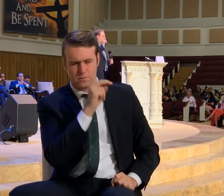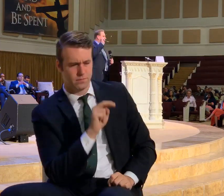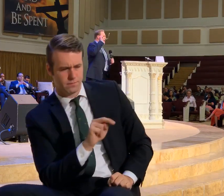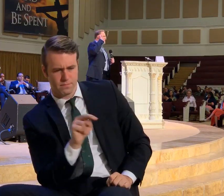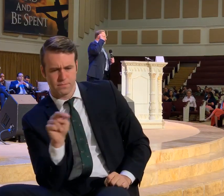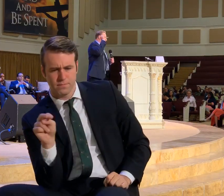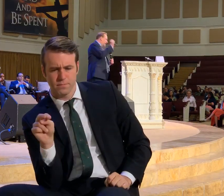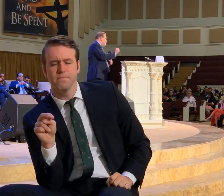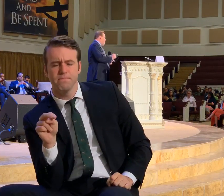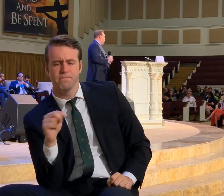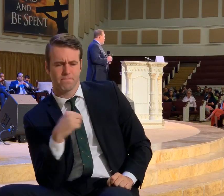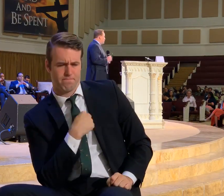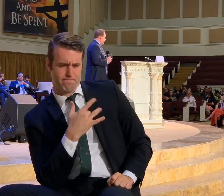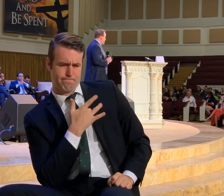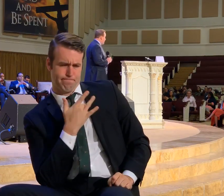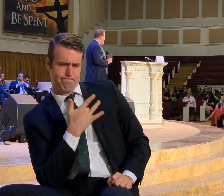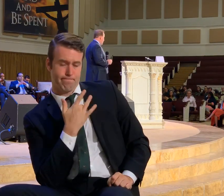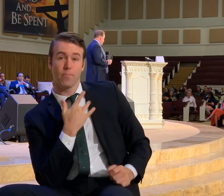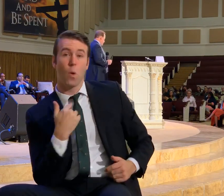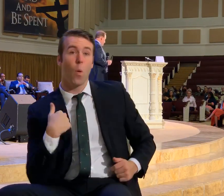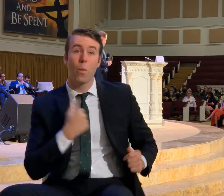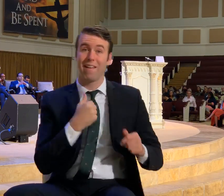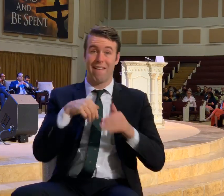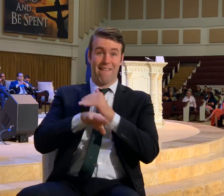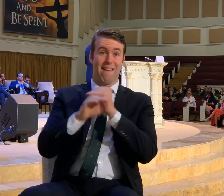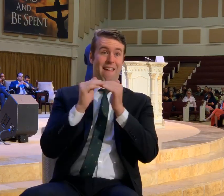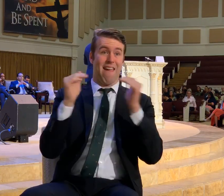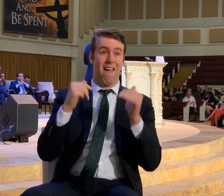when we step on the street to go.